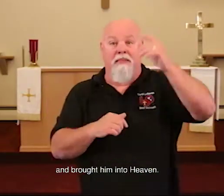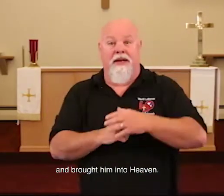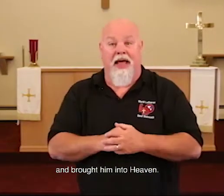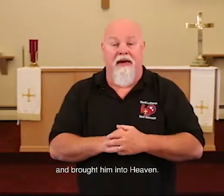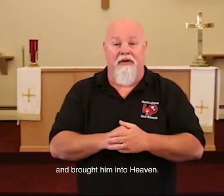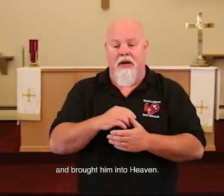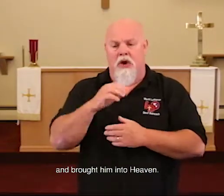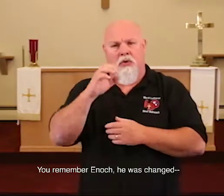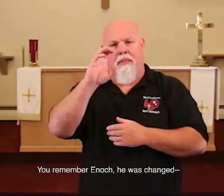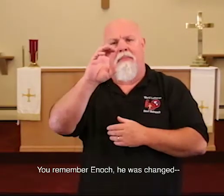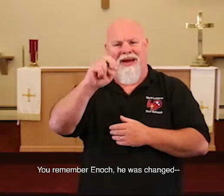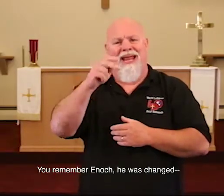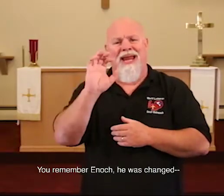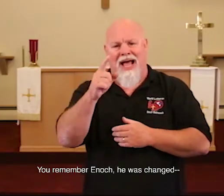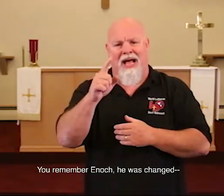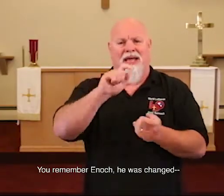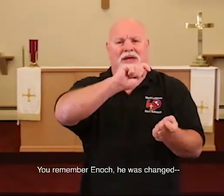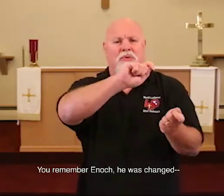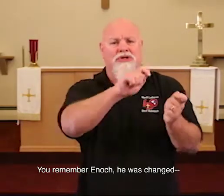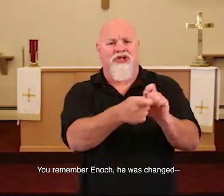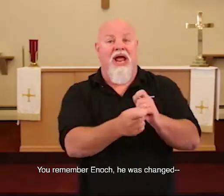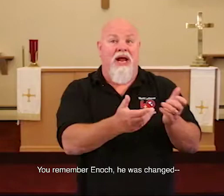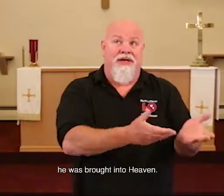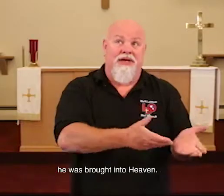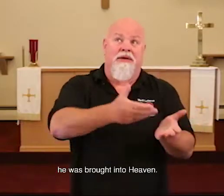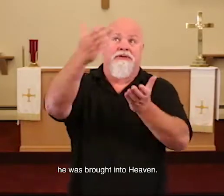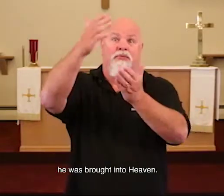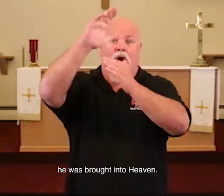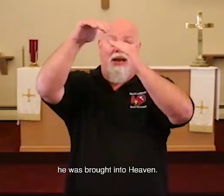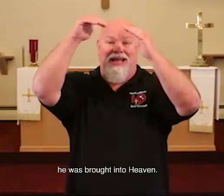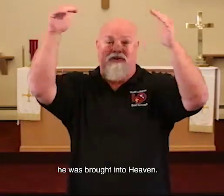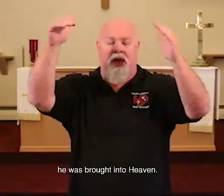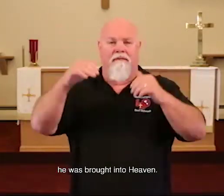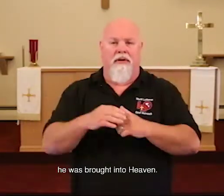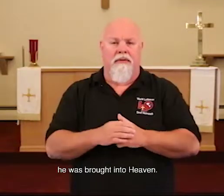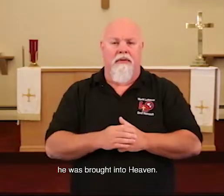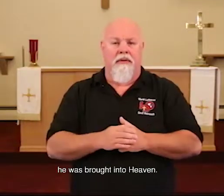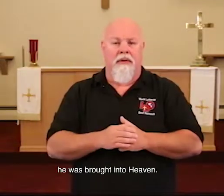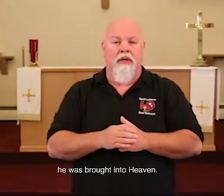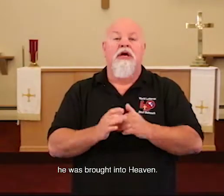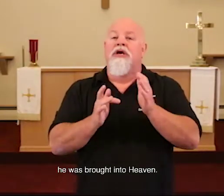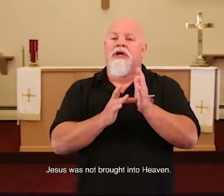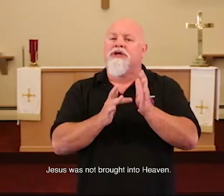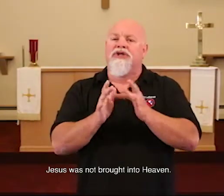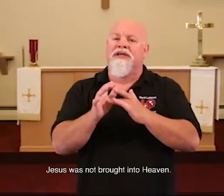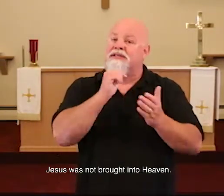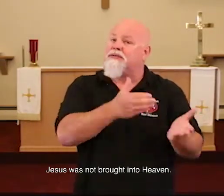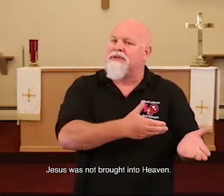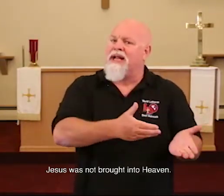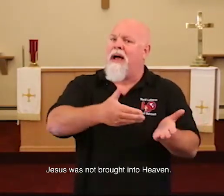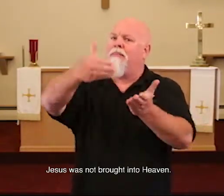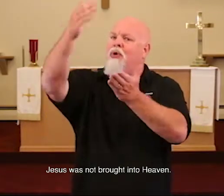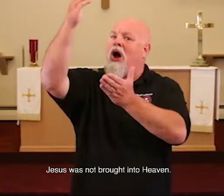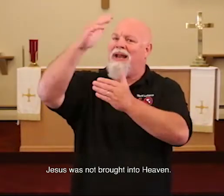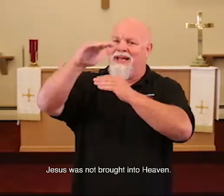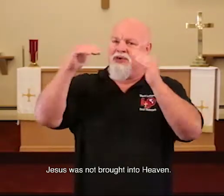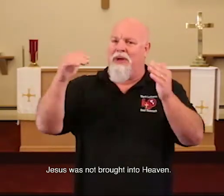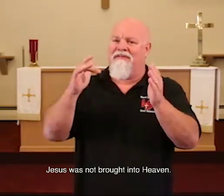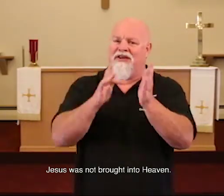him into heaven. Remember Enoch, he was changed. He was brought into heaven. And Jesus was not brought into heaven.